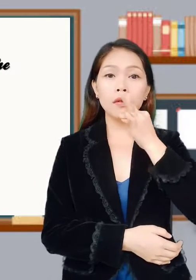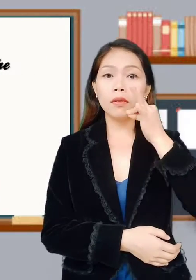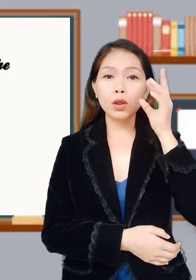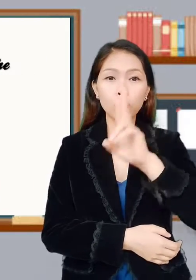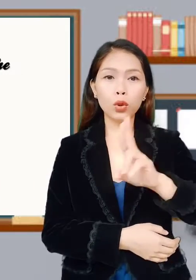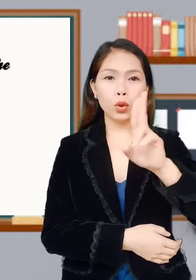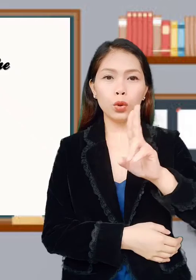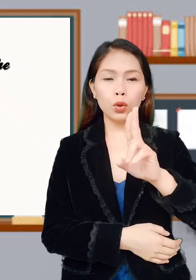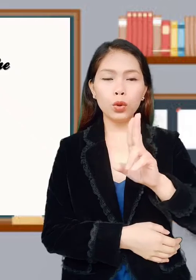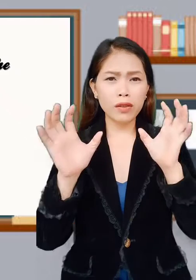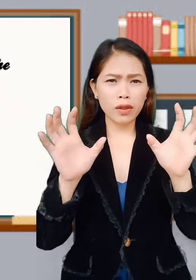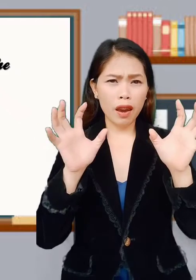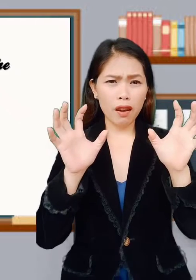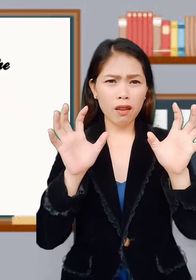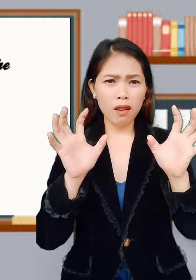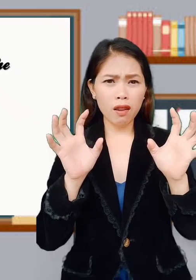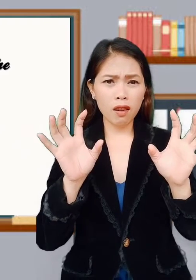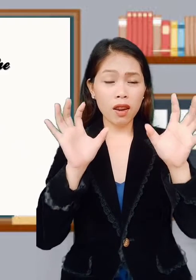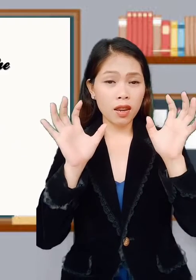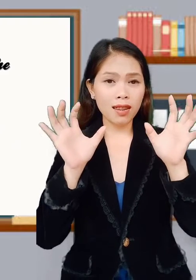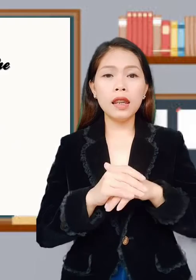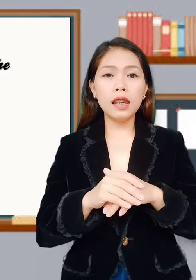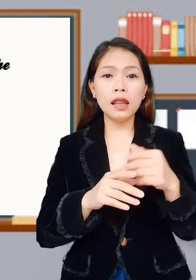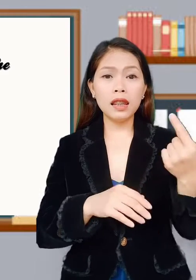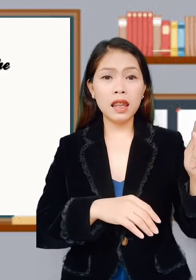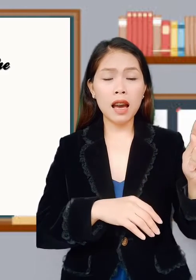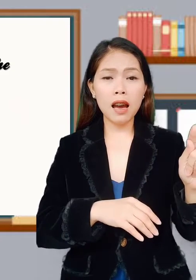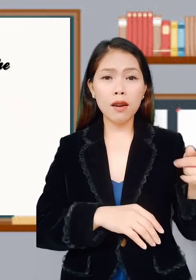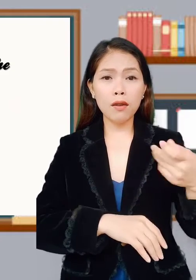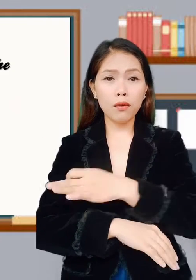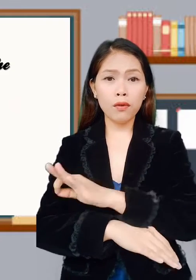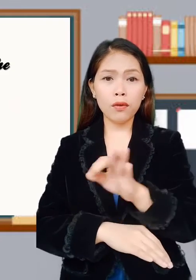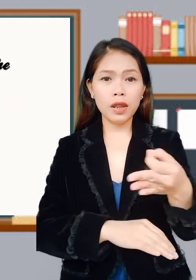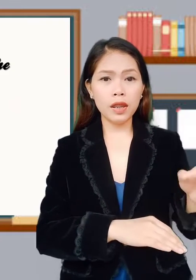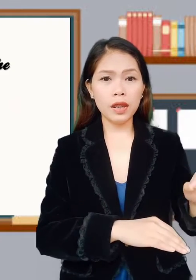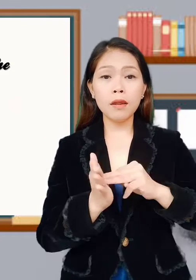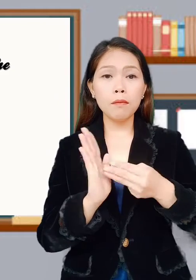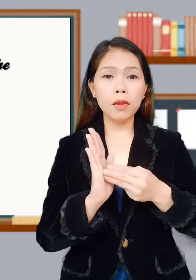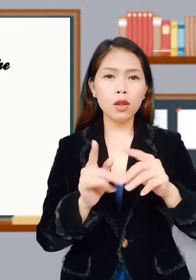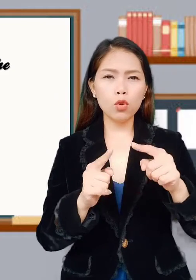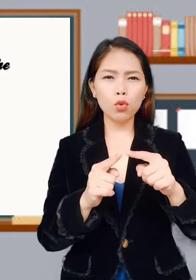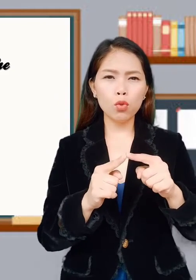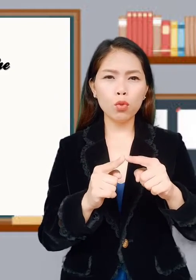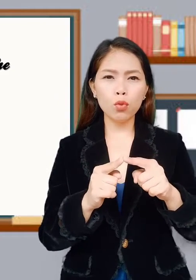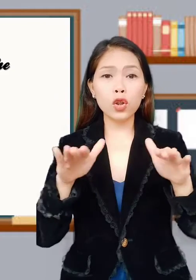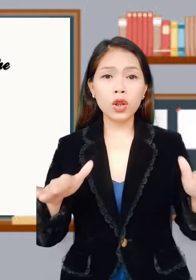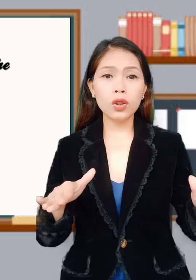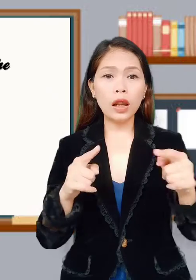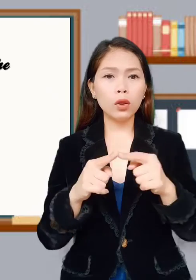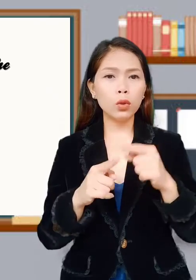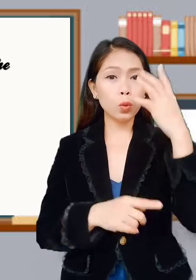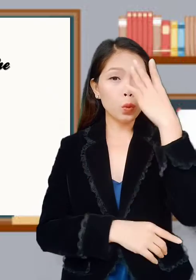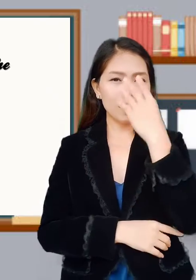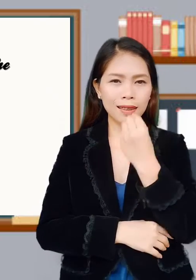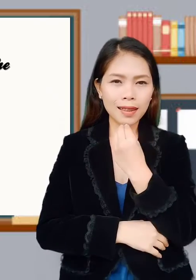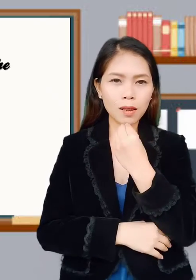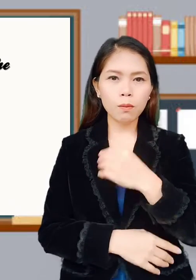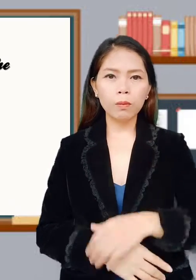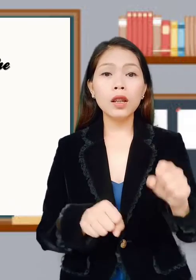Farmers uses kite as scare crew in the field as a means to load their children to sleep